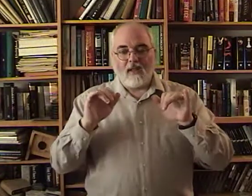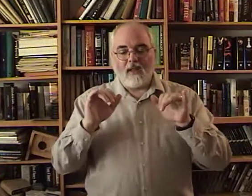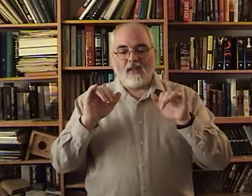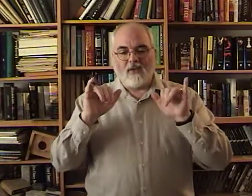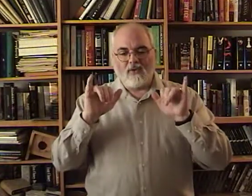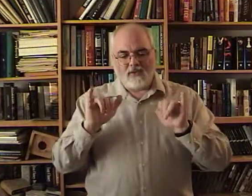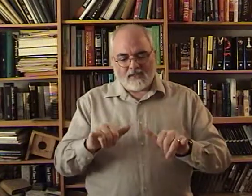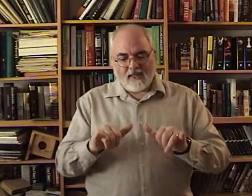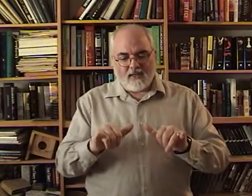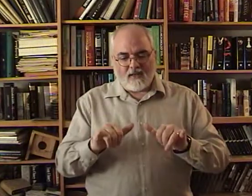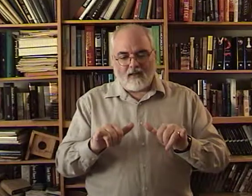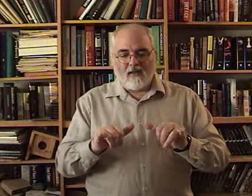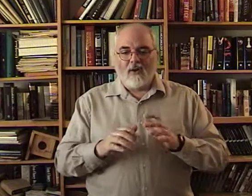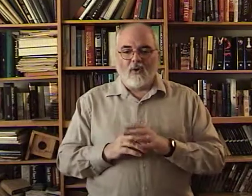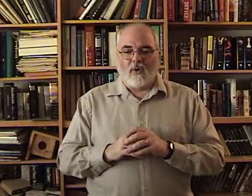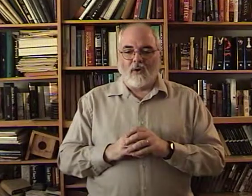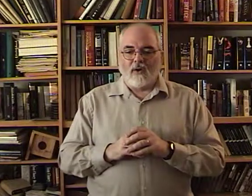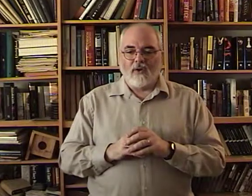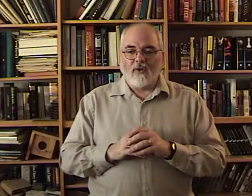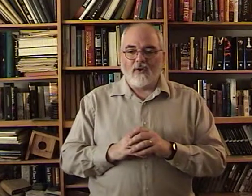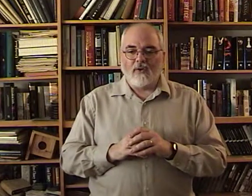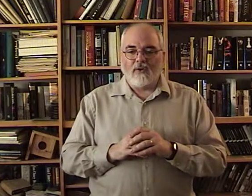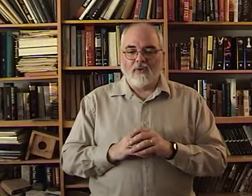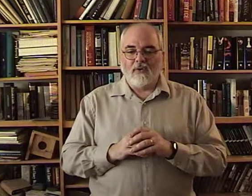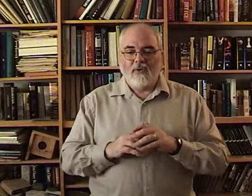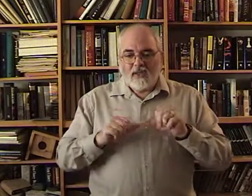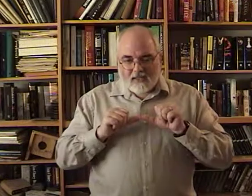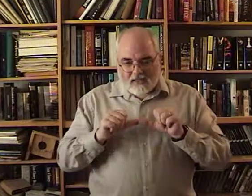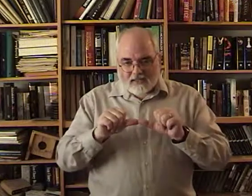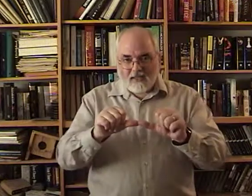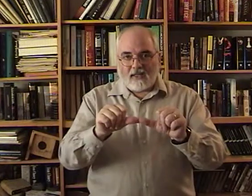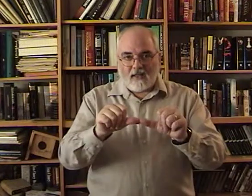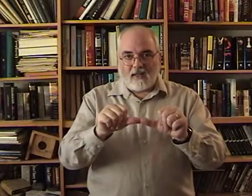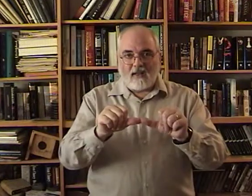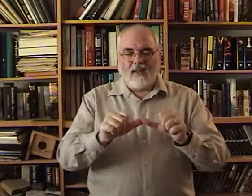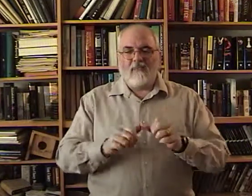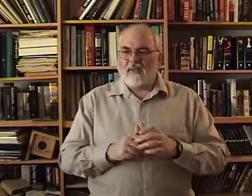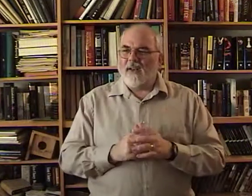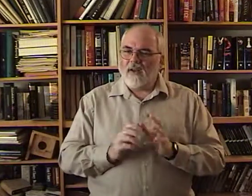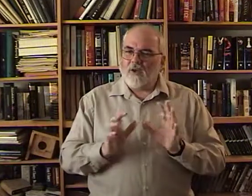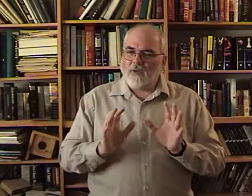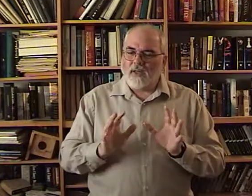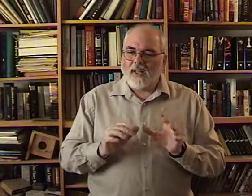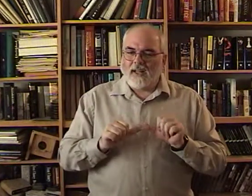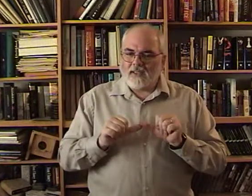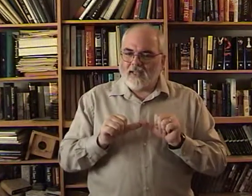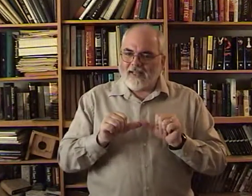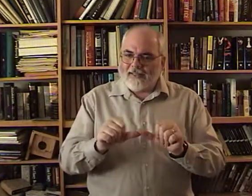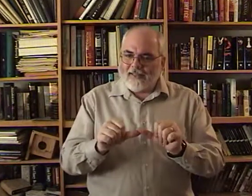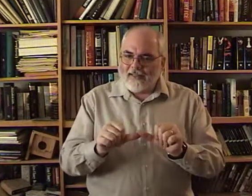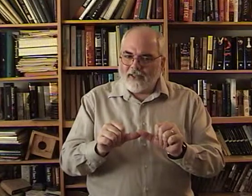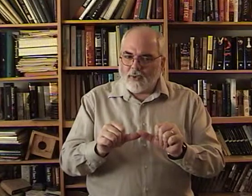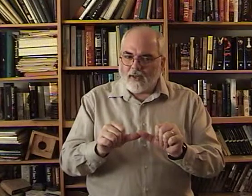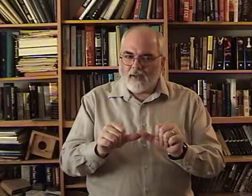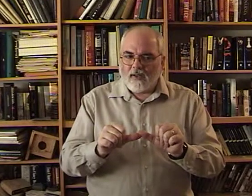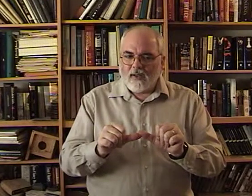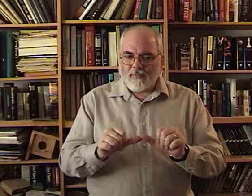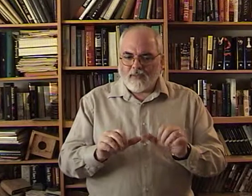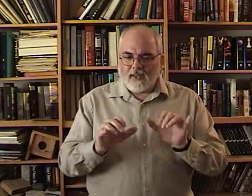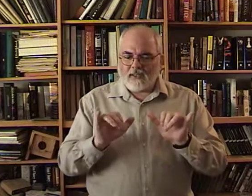You can do still. Or. can do. Still. None of those really. This is like continuing. This